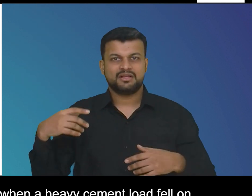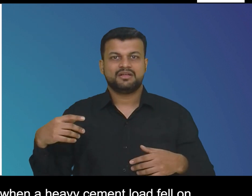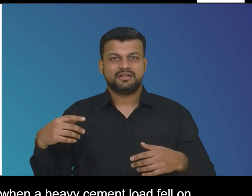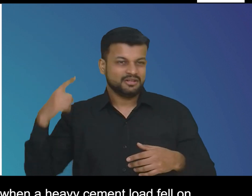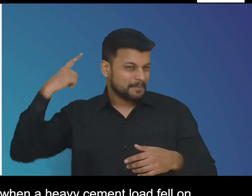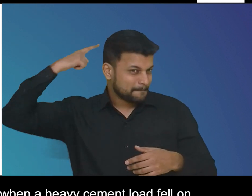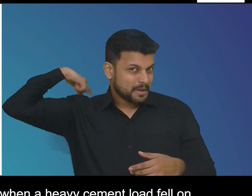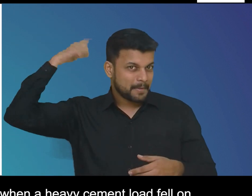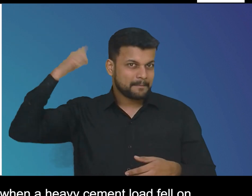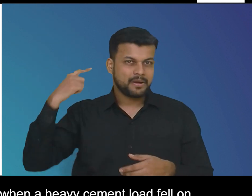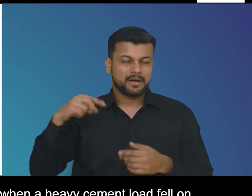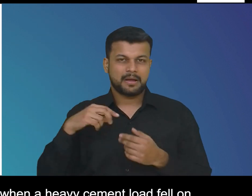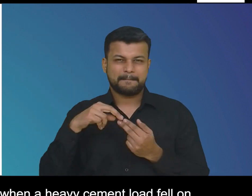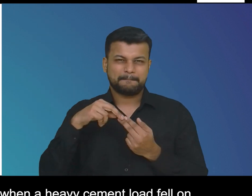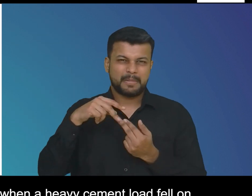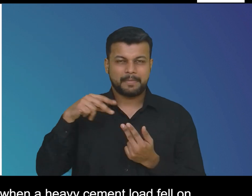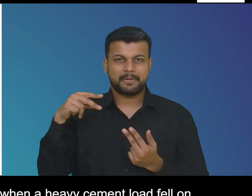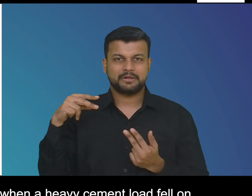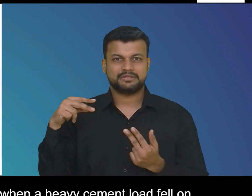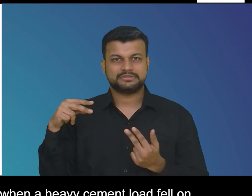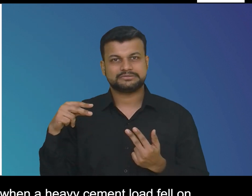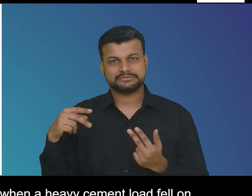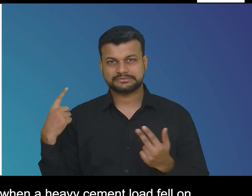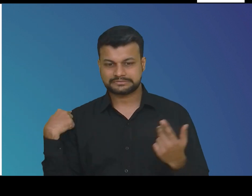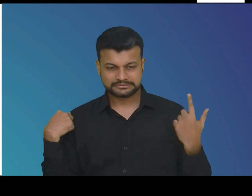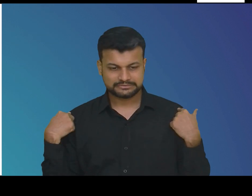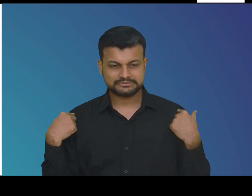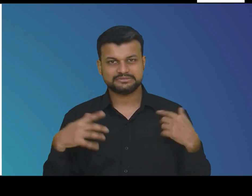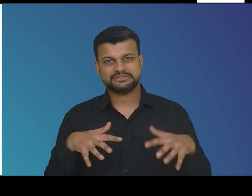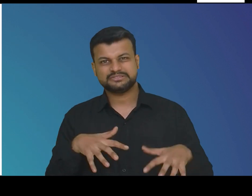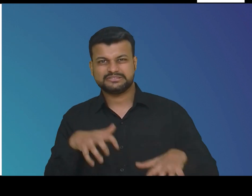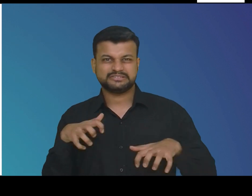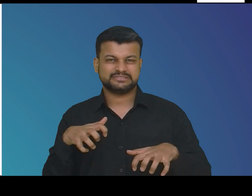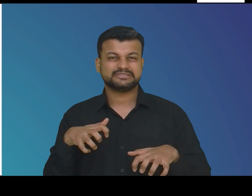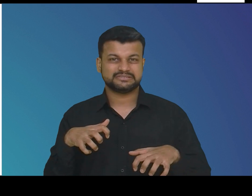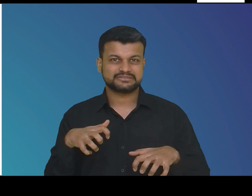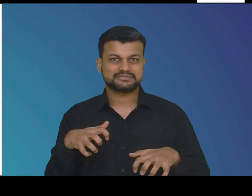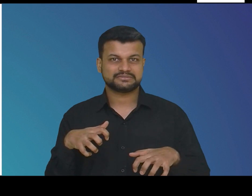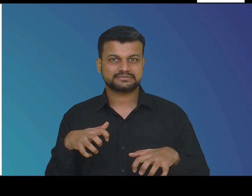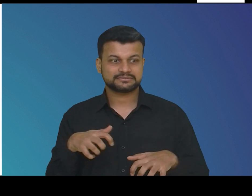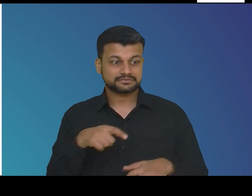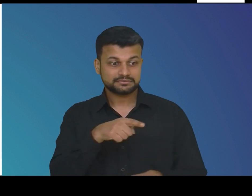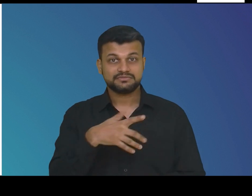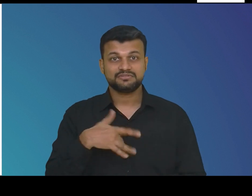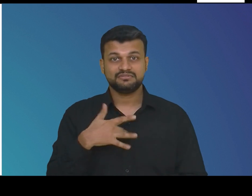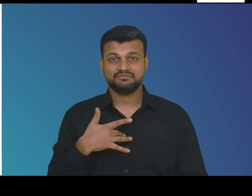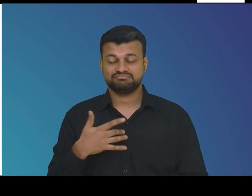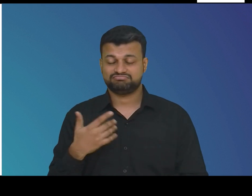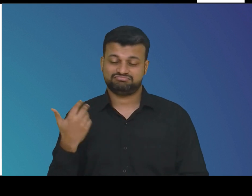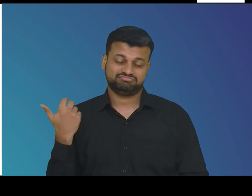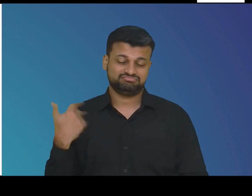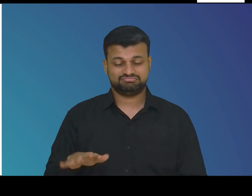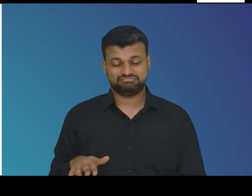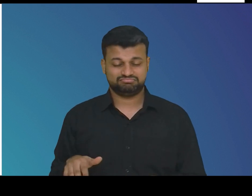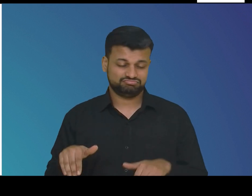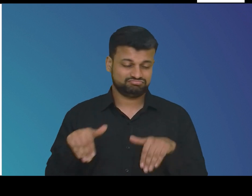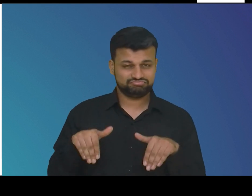a heavy cement load fell on him at the age of 16 years causing significant spinal cord damage and quadriplegia